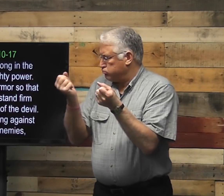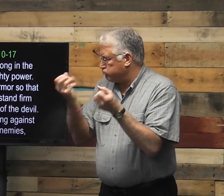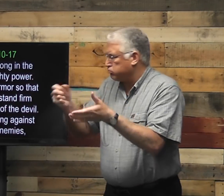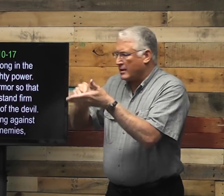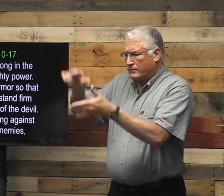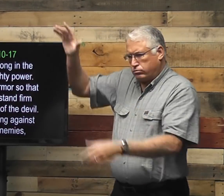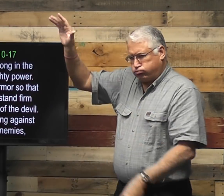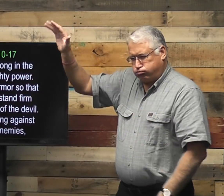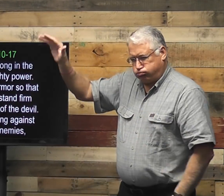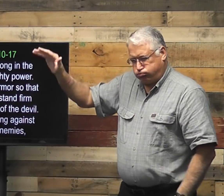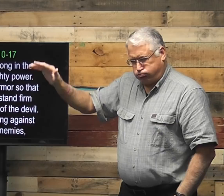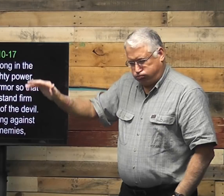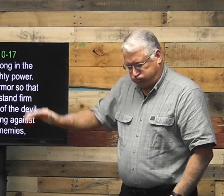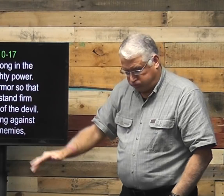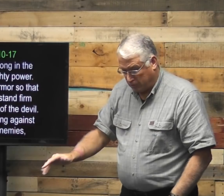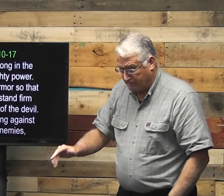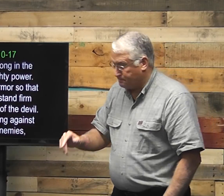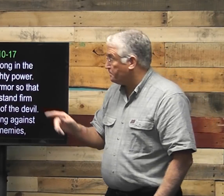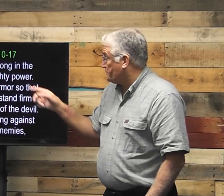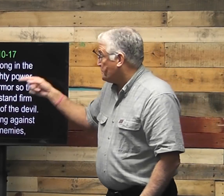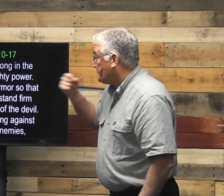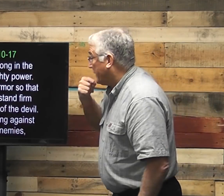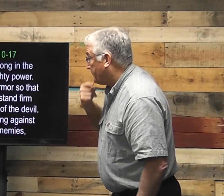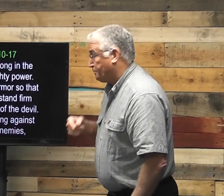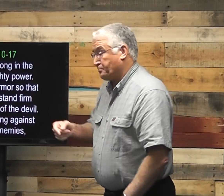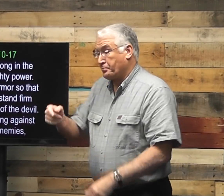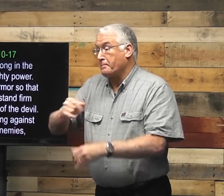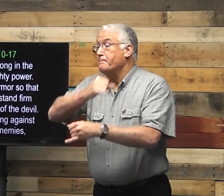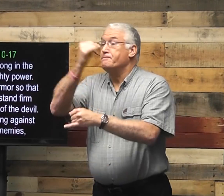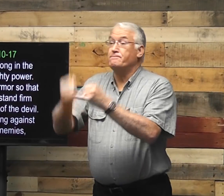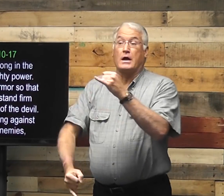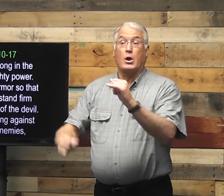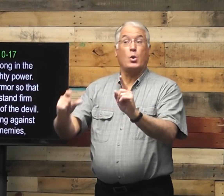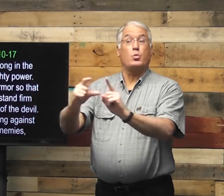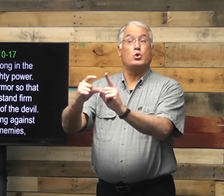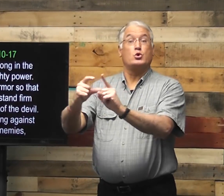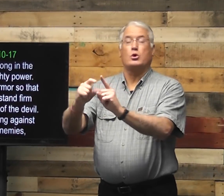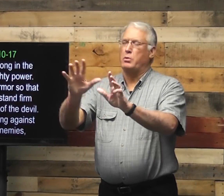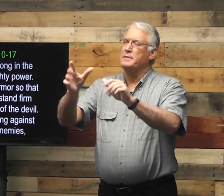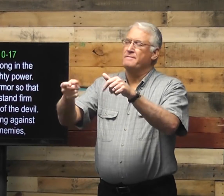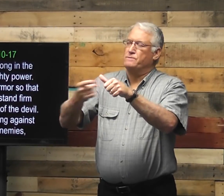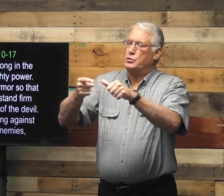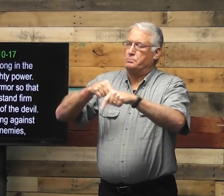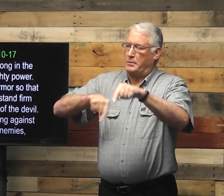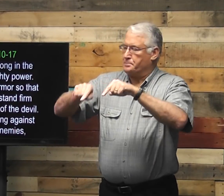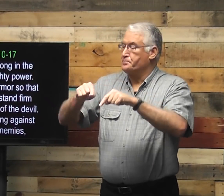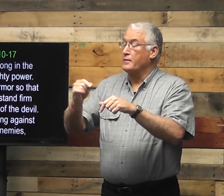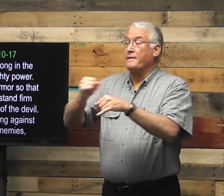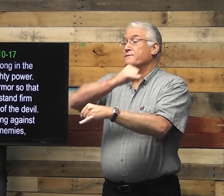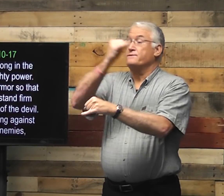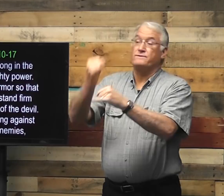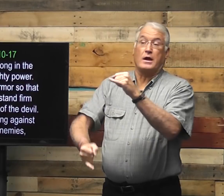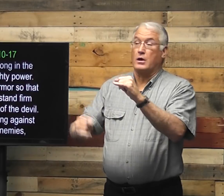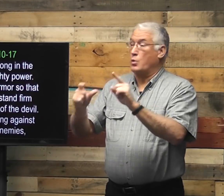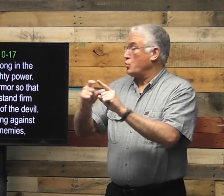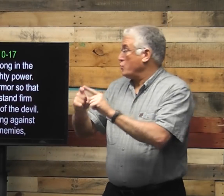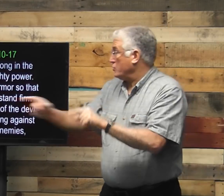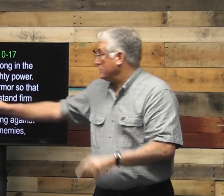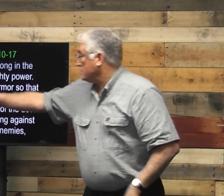So I'm going to sign these scripture verses here. And it says, A final word. Let me back up first. The final